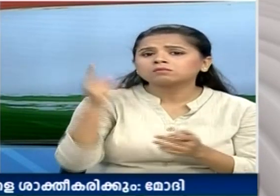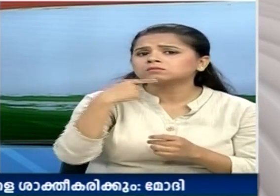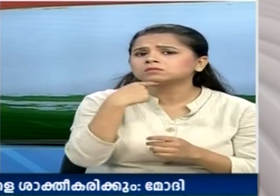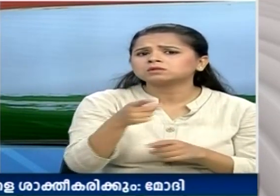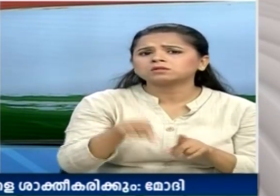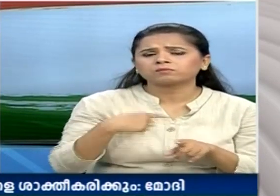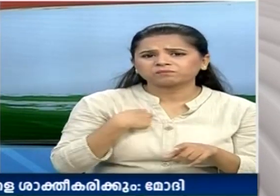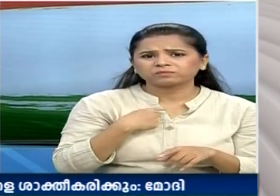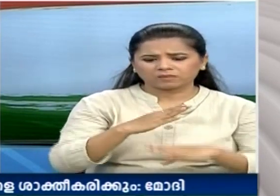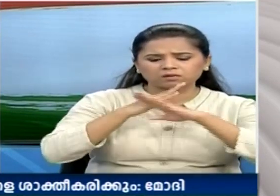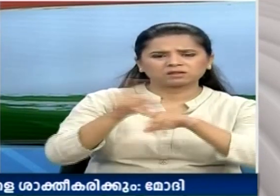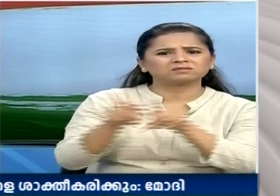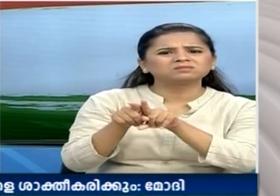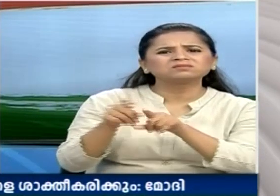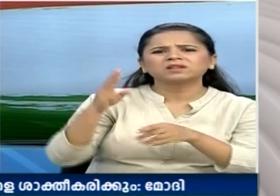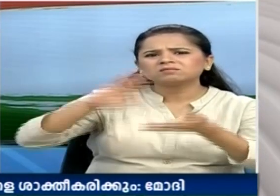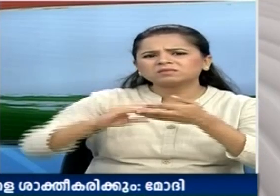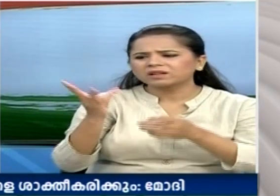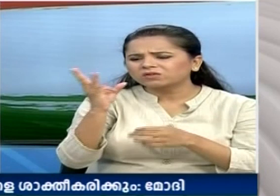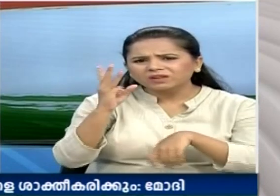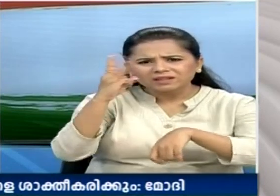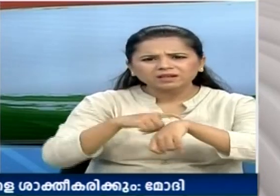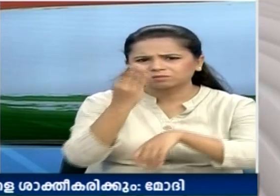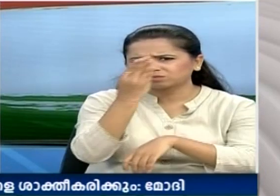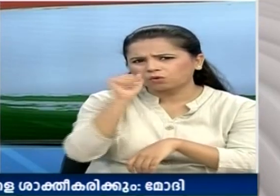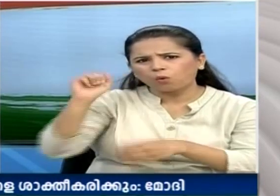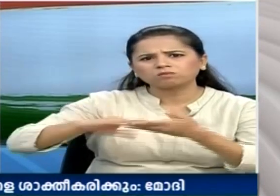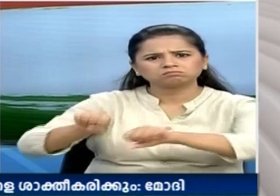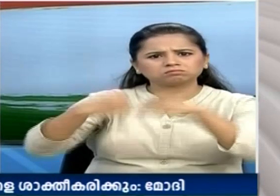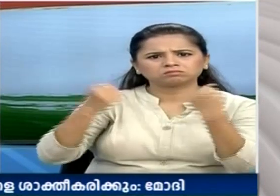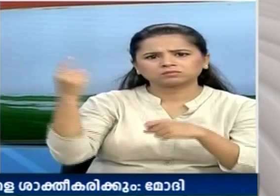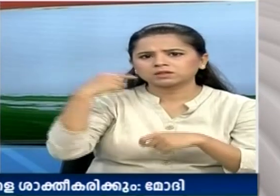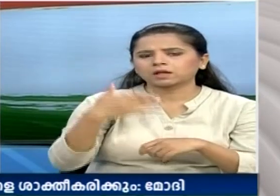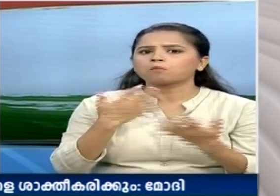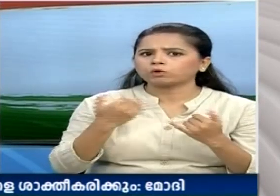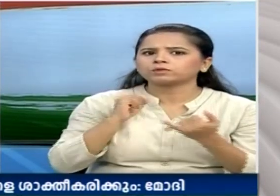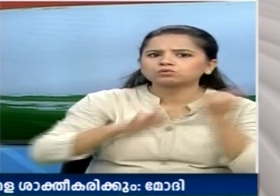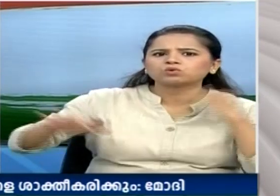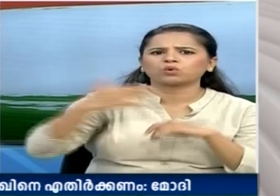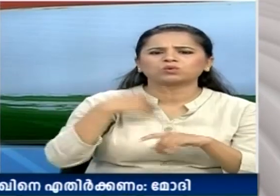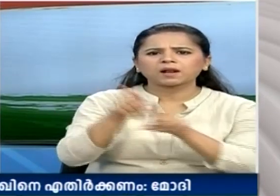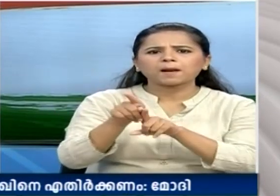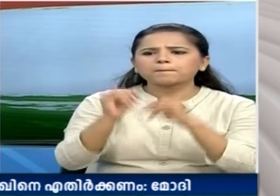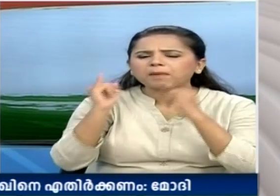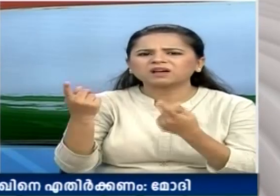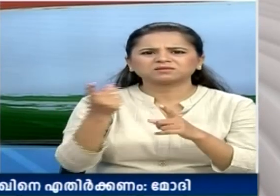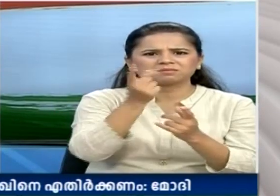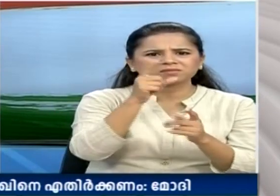banning triple talak, adding that when the nation can unitedly fight against social evils such as dowry and female feticide,